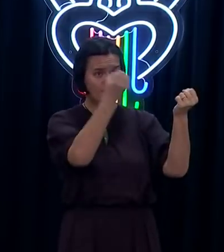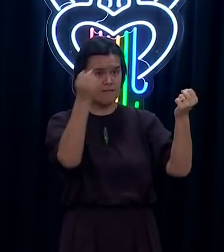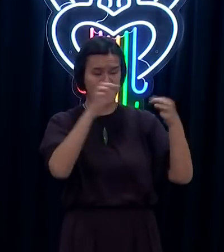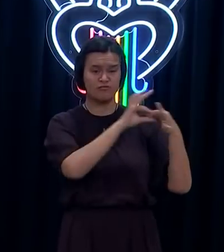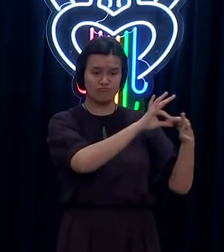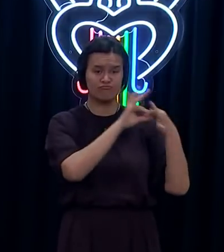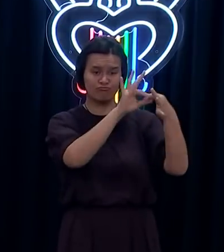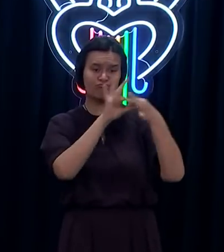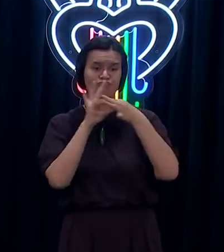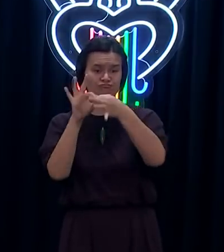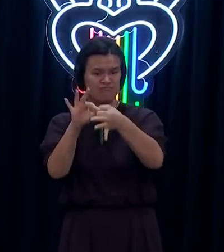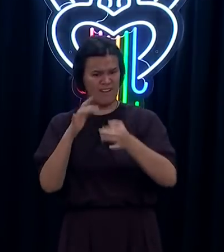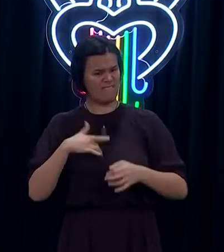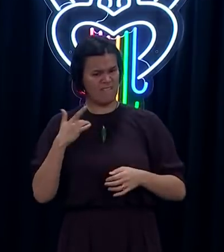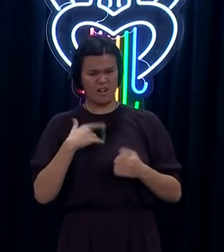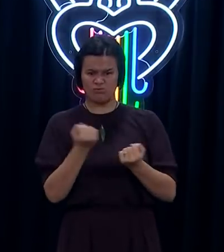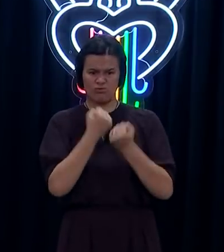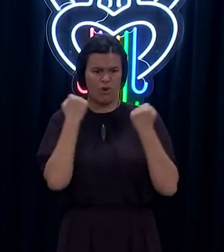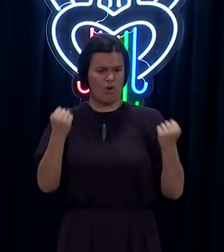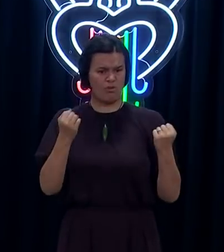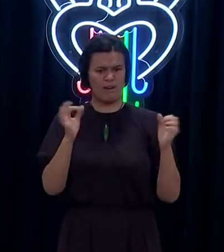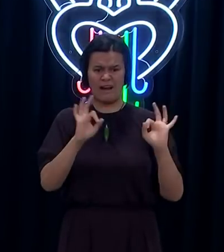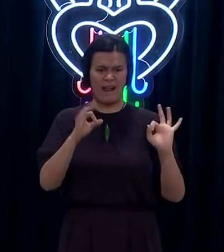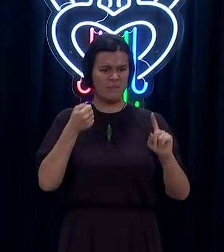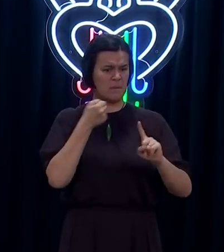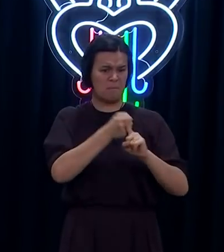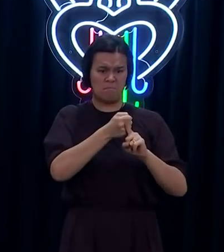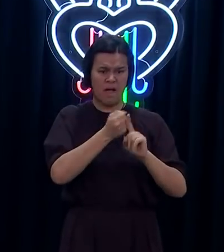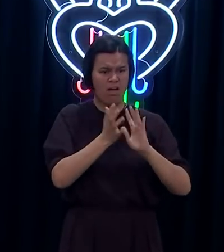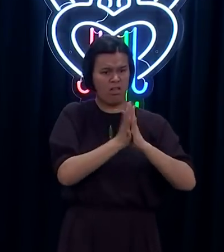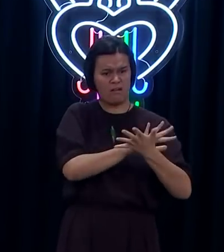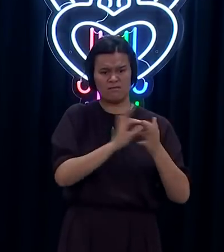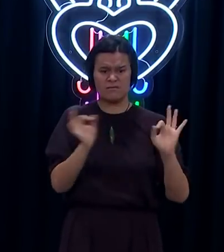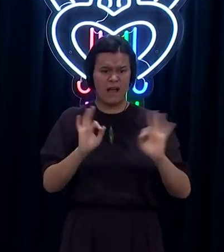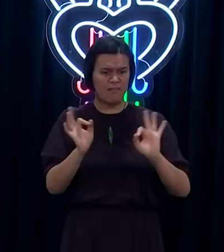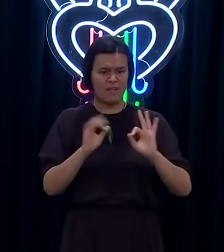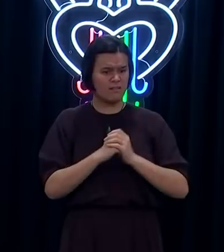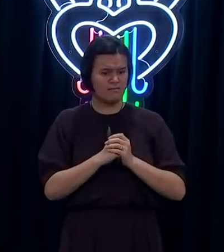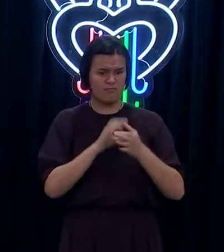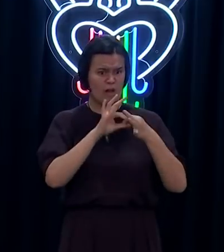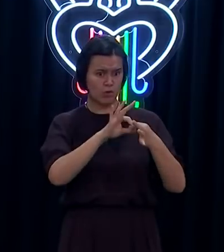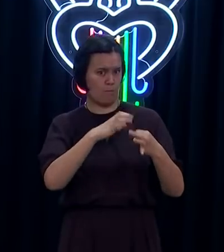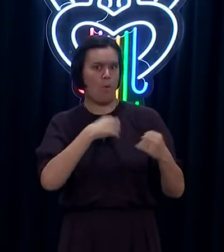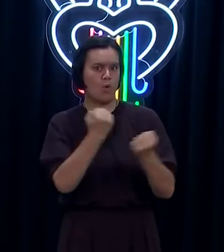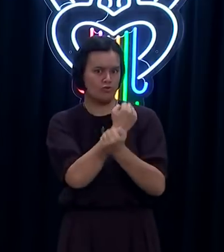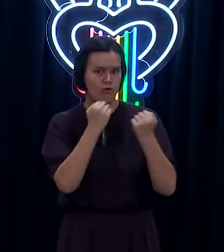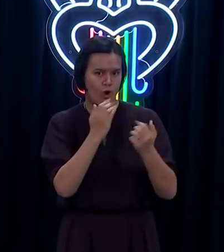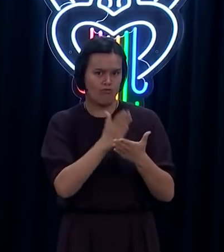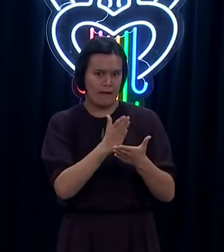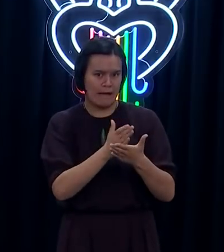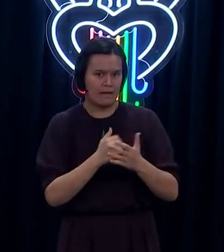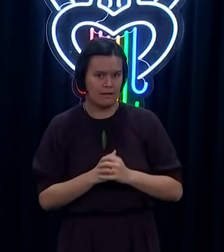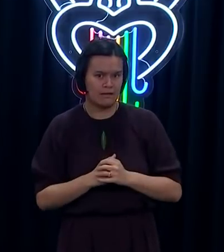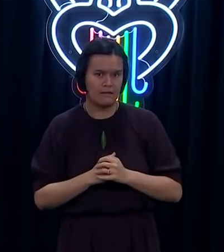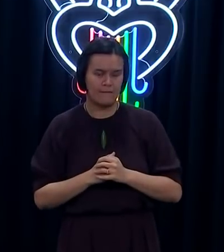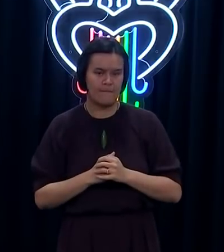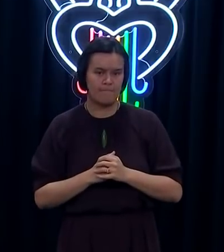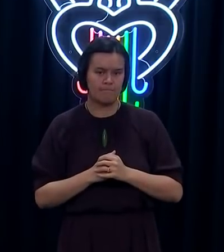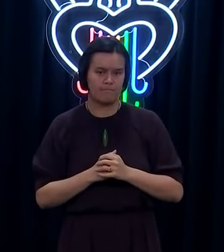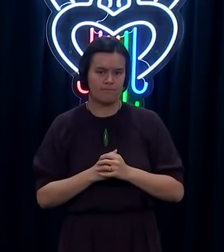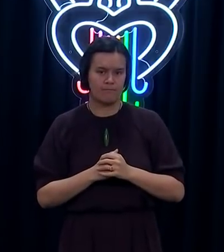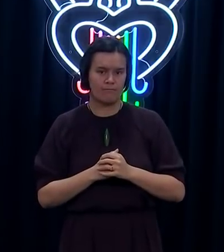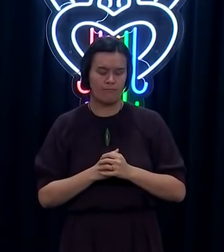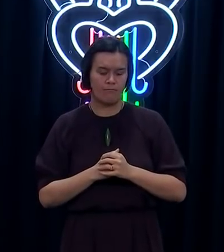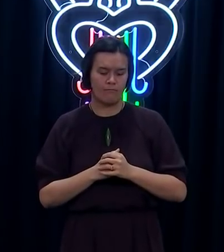those assurances. Our relationships over the years have deepened. They are close. We, as I've said, have been working hard to